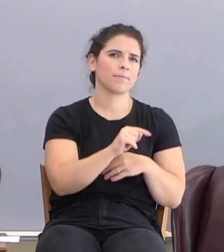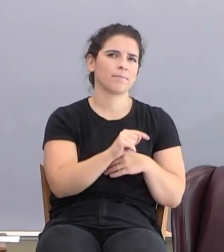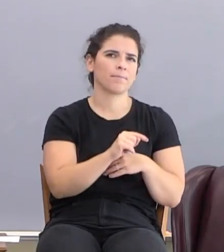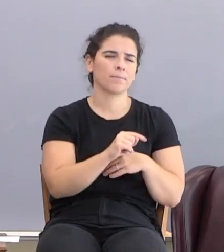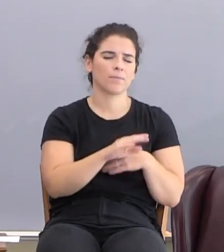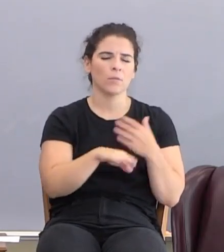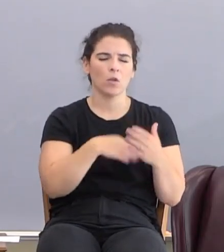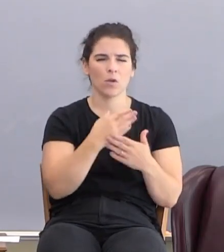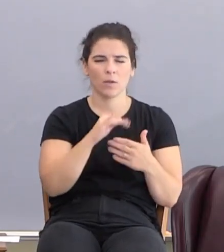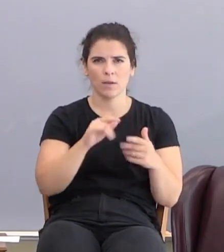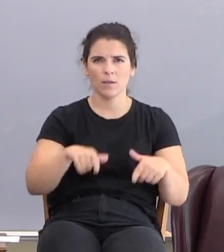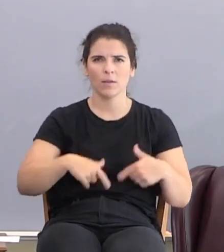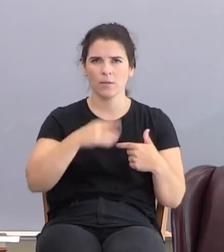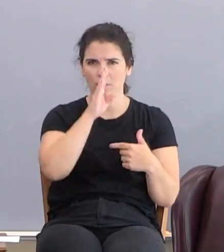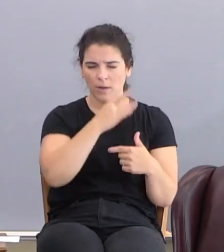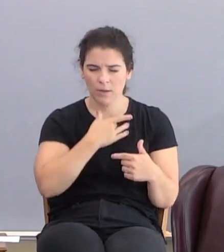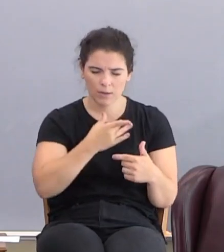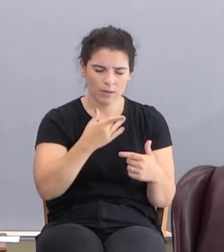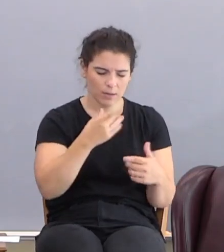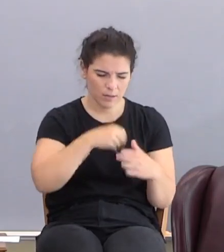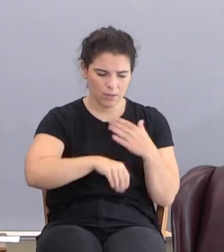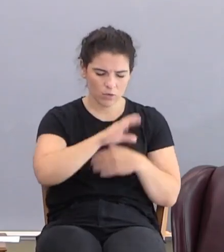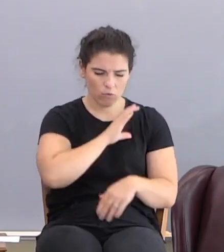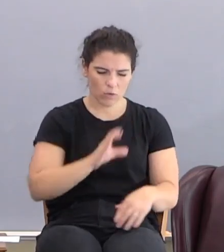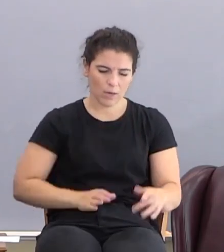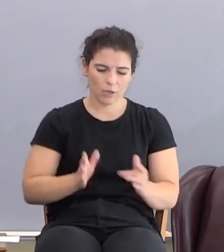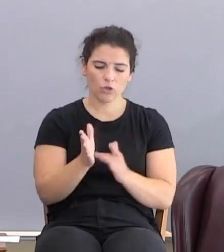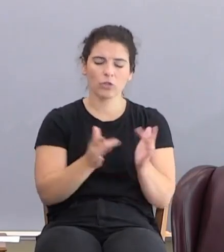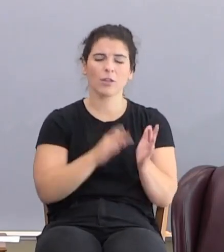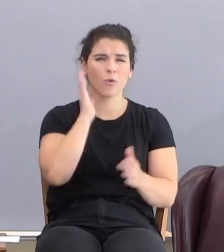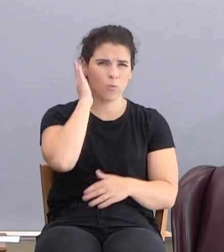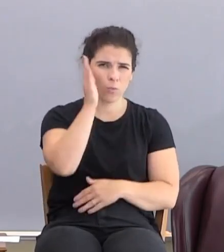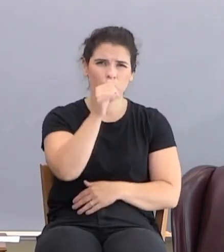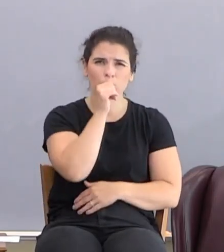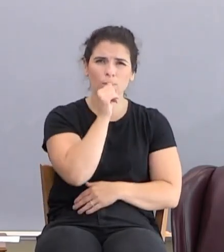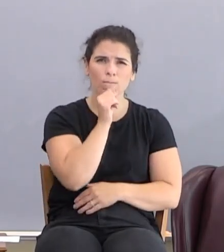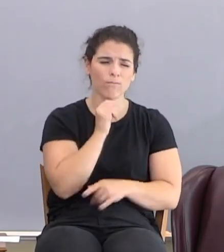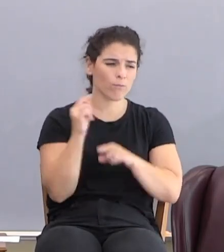Yea, all that live God and Christ Jesus shall suffer persecution. It started right away.